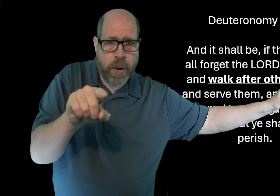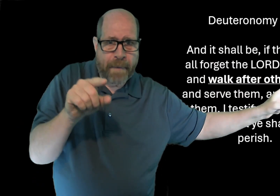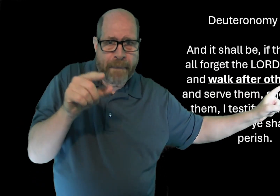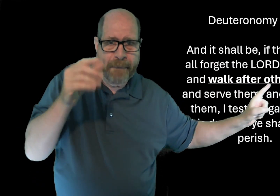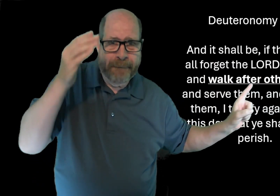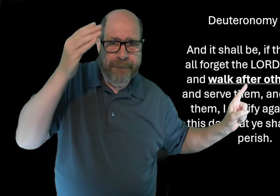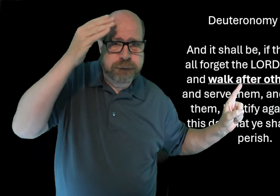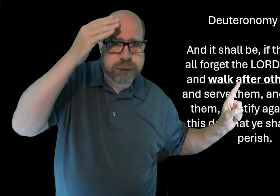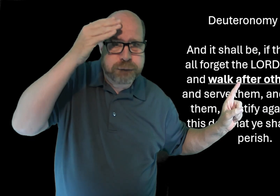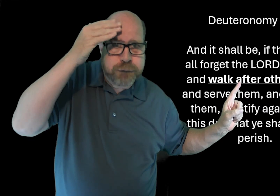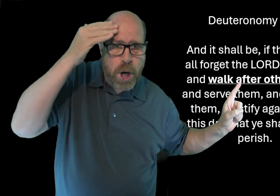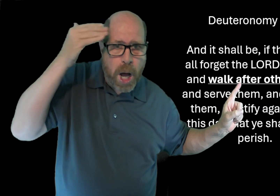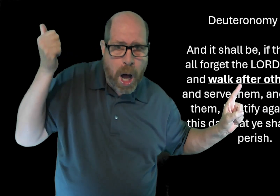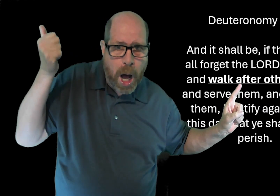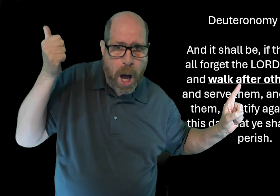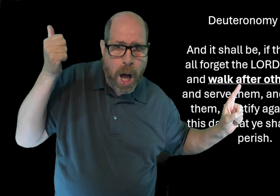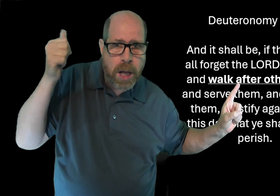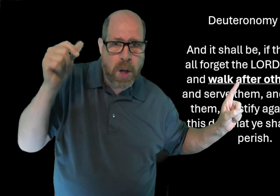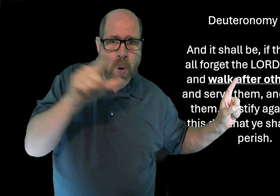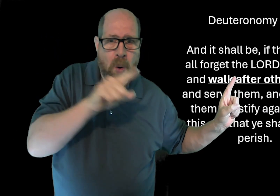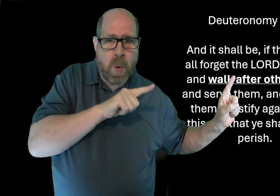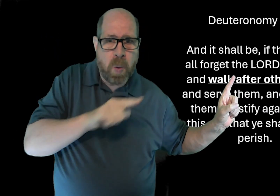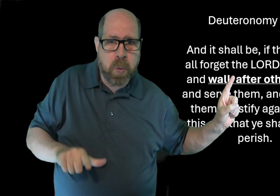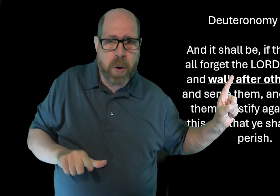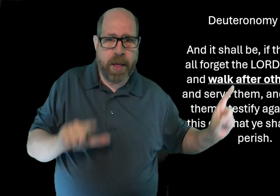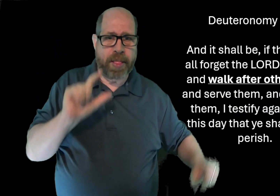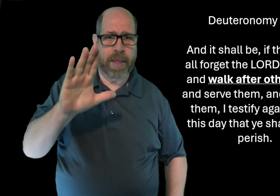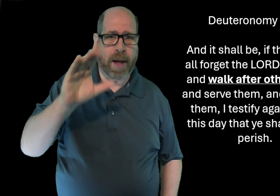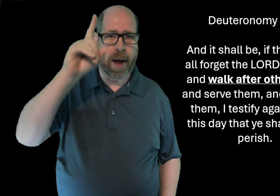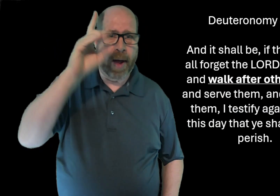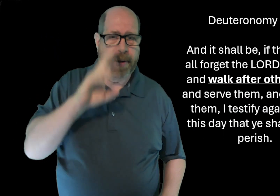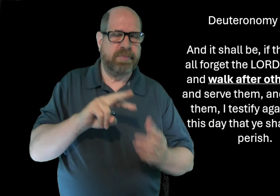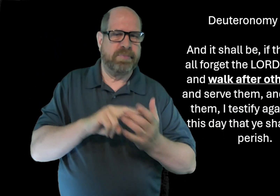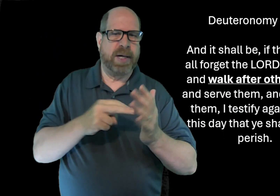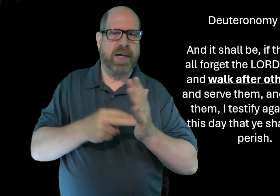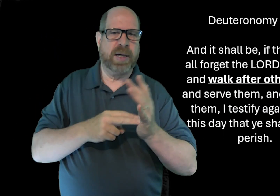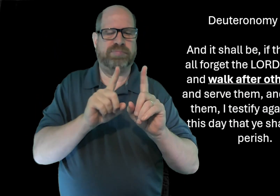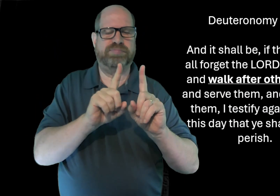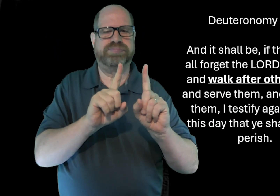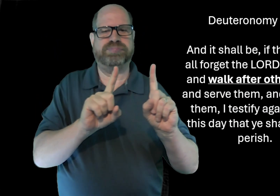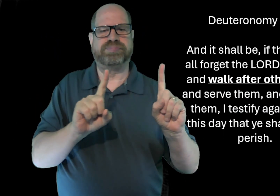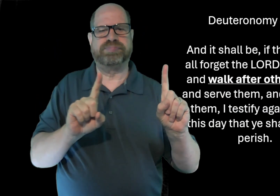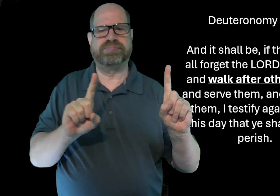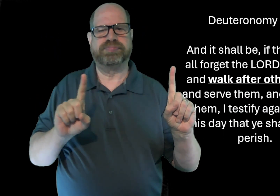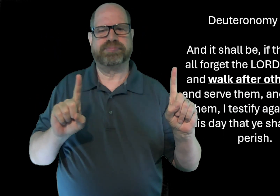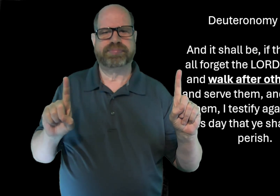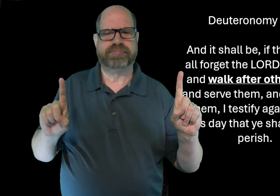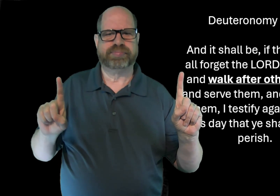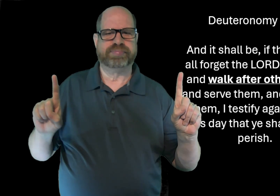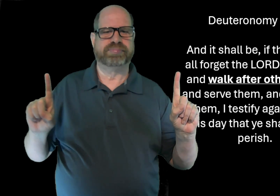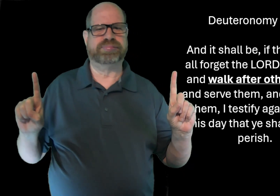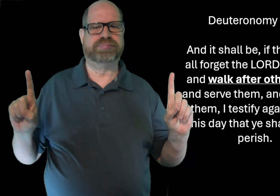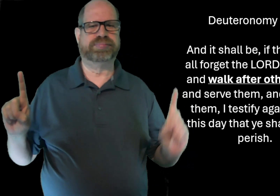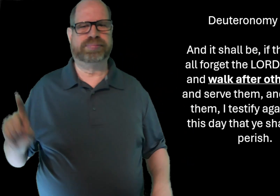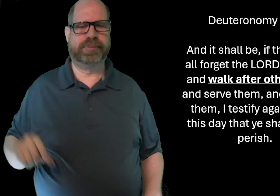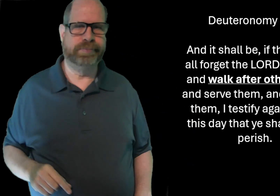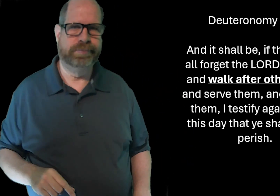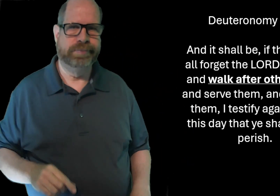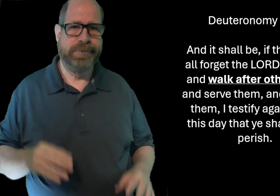If you forget the Lord thy God, that means if you drift away